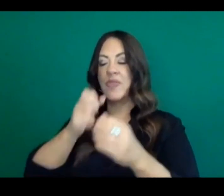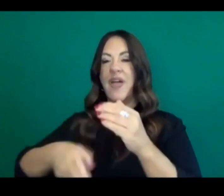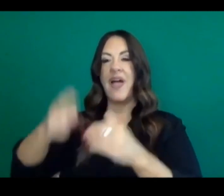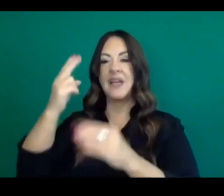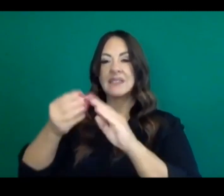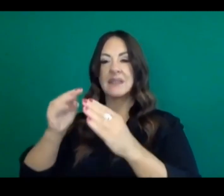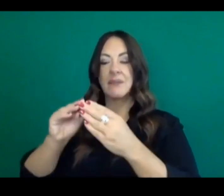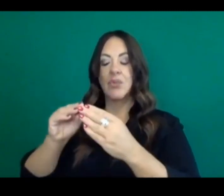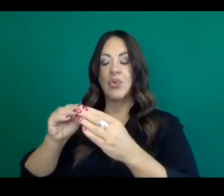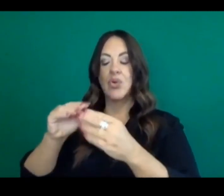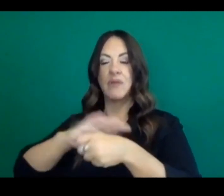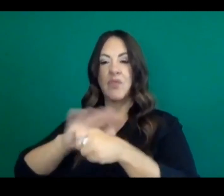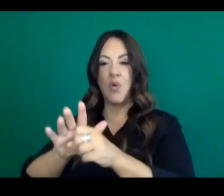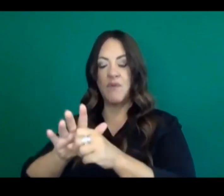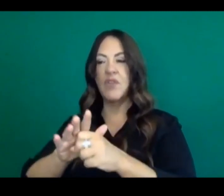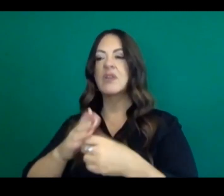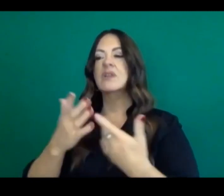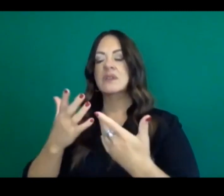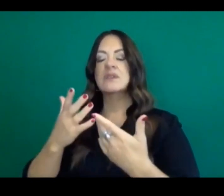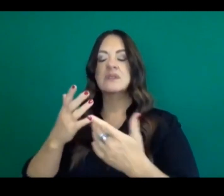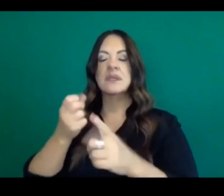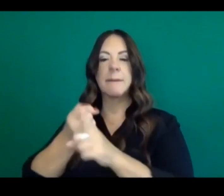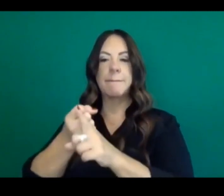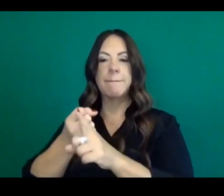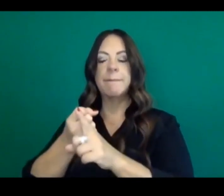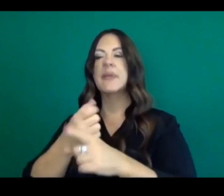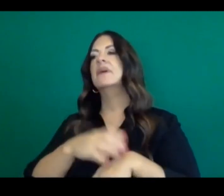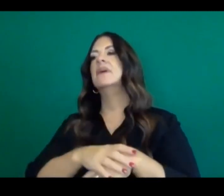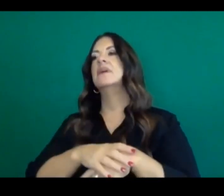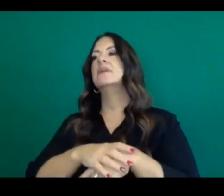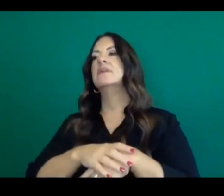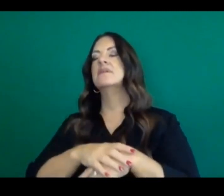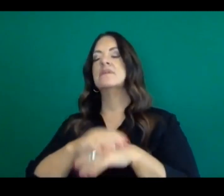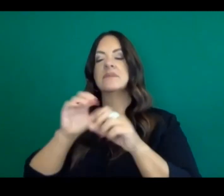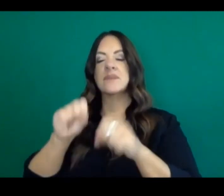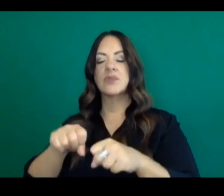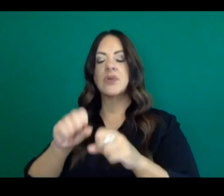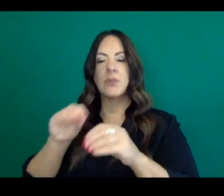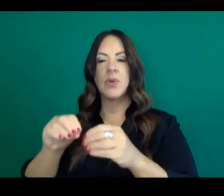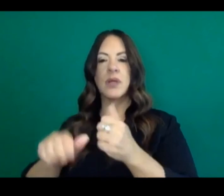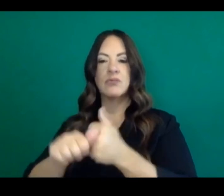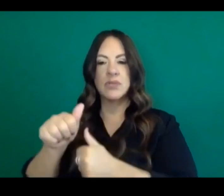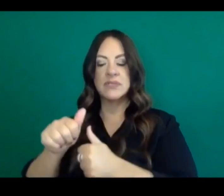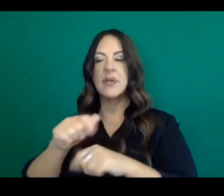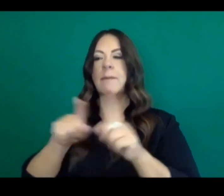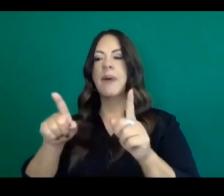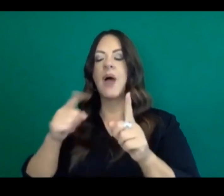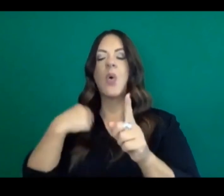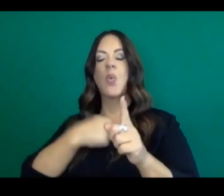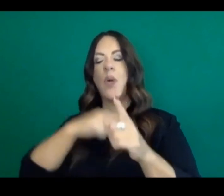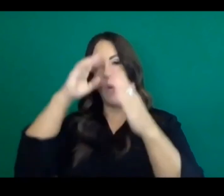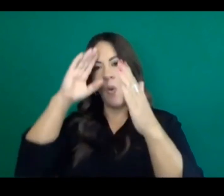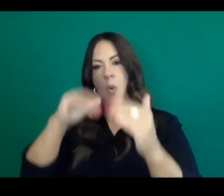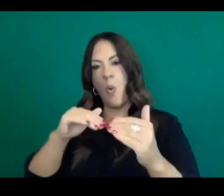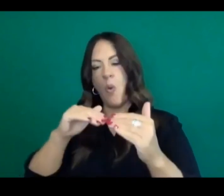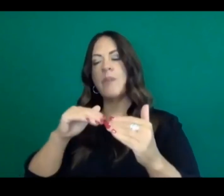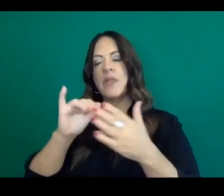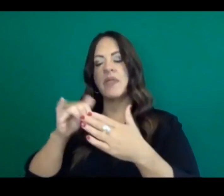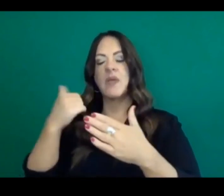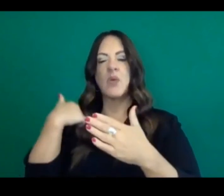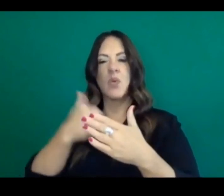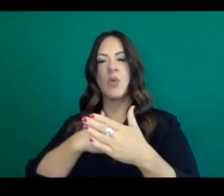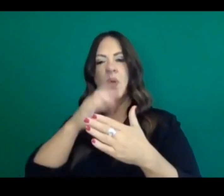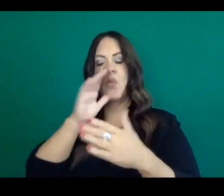our entire framework to focus on equity. Adding an equity measure is our intention. We had hoped that we would have it